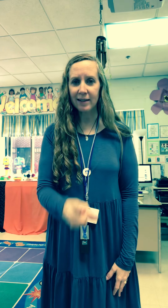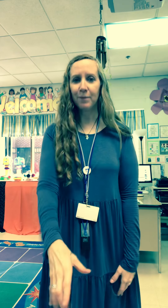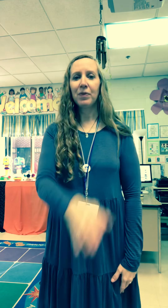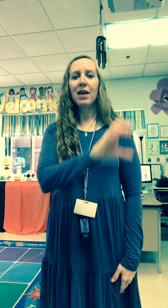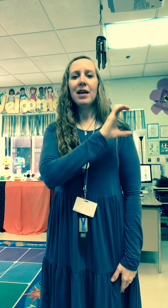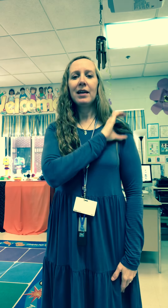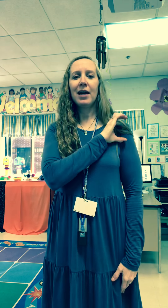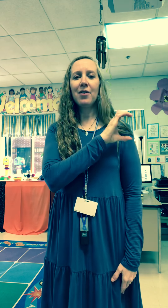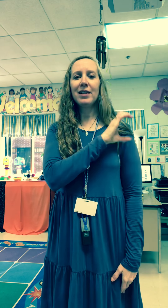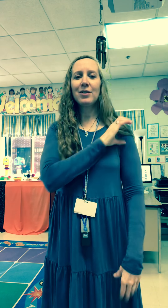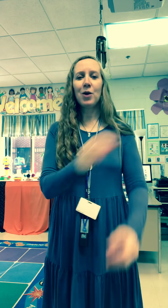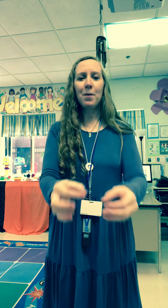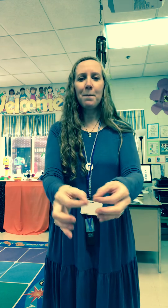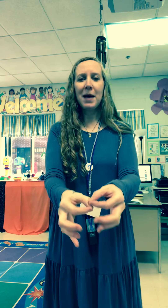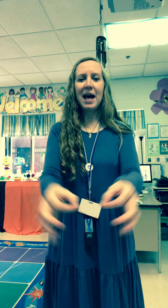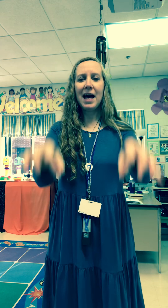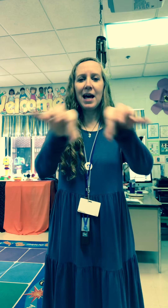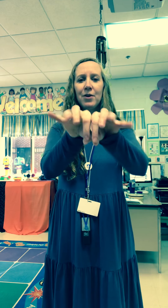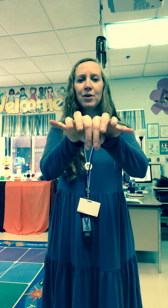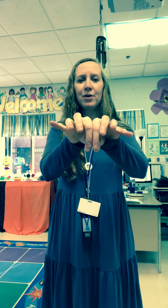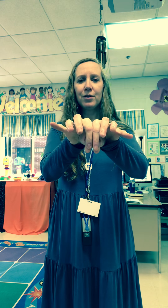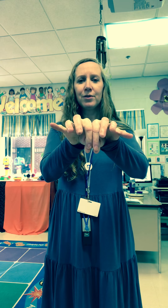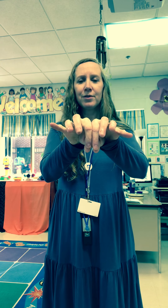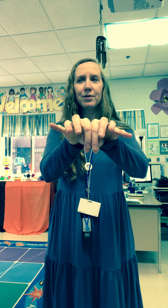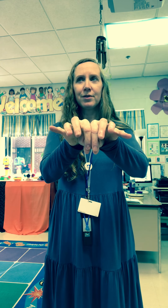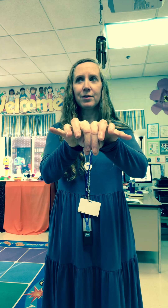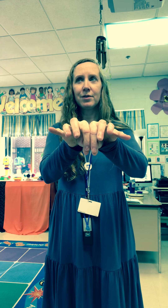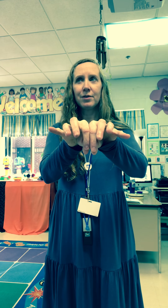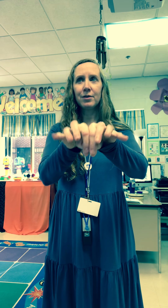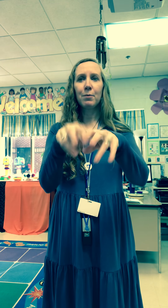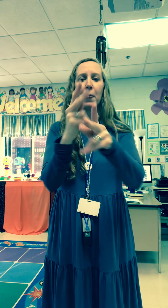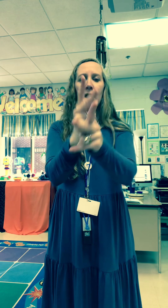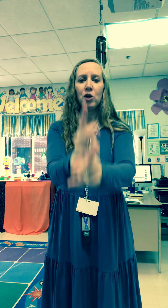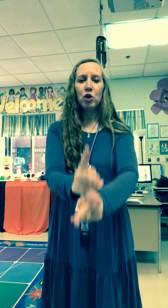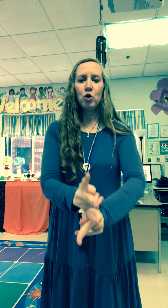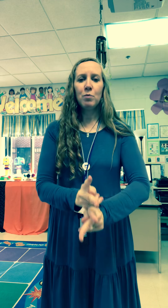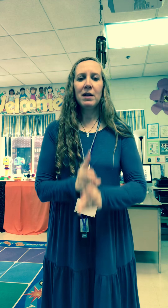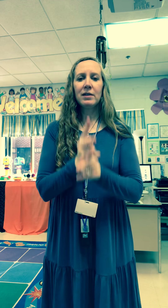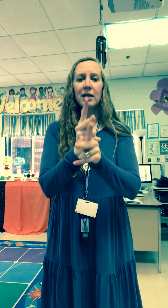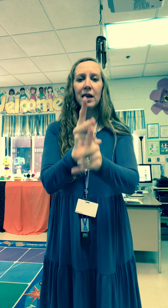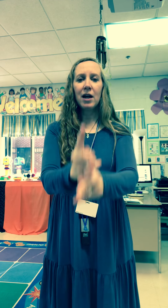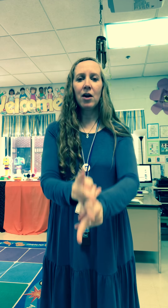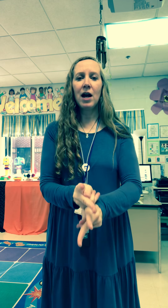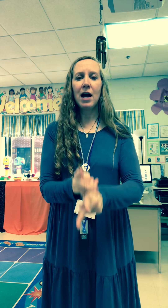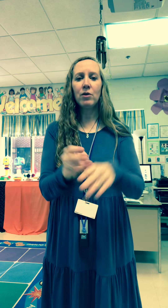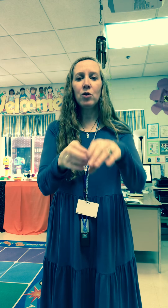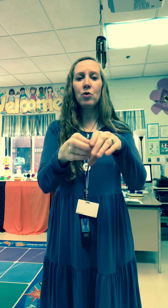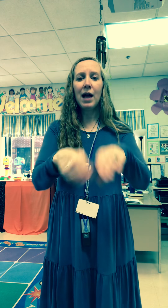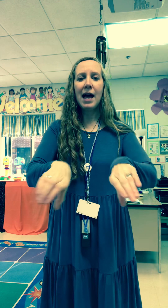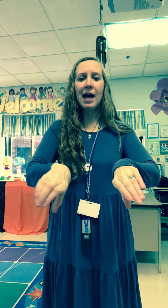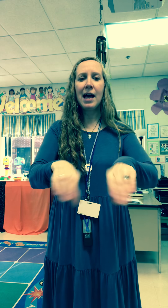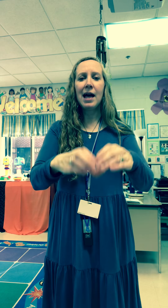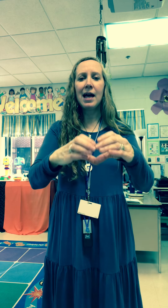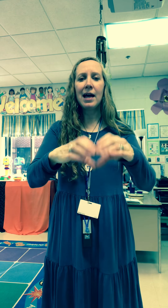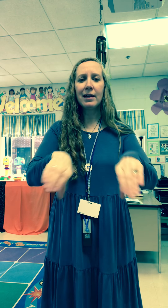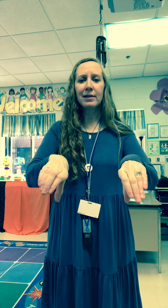character matters you must care how you act